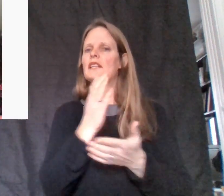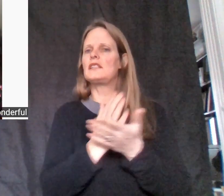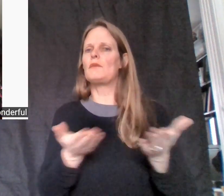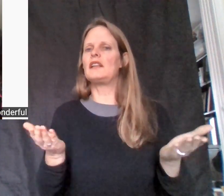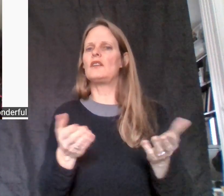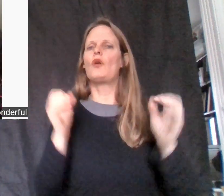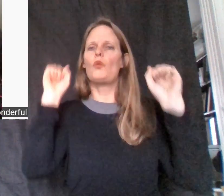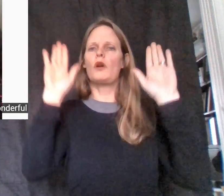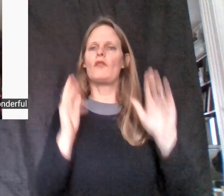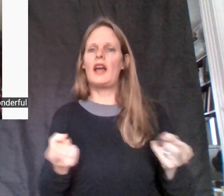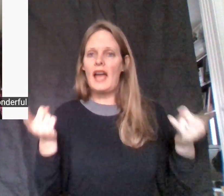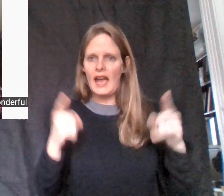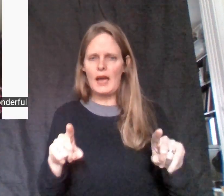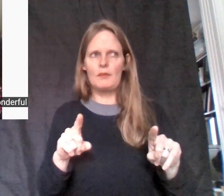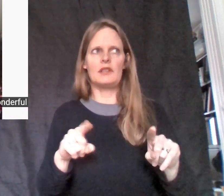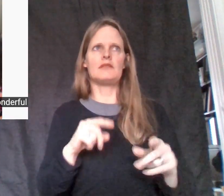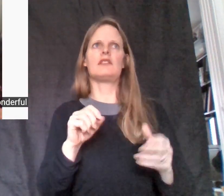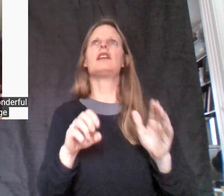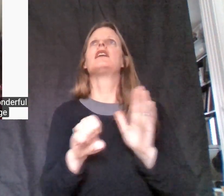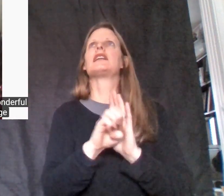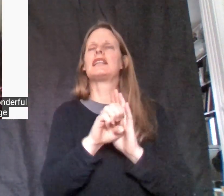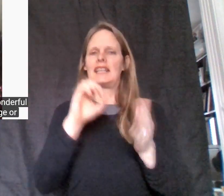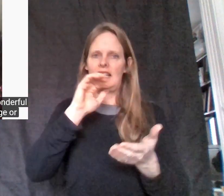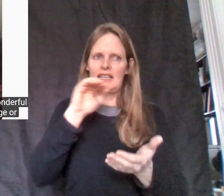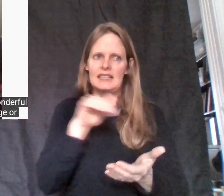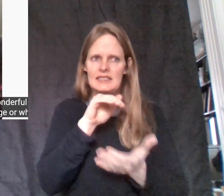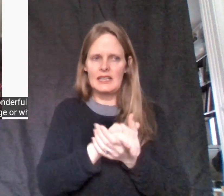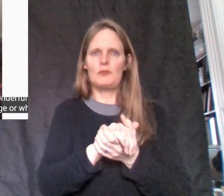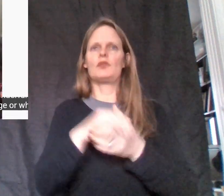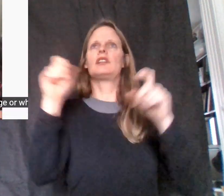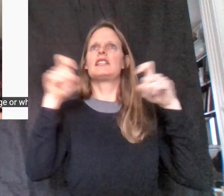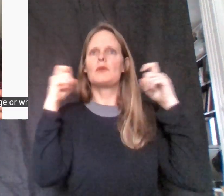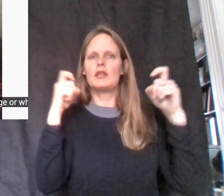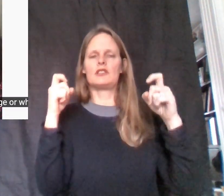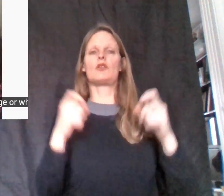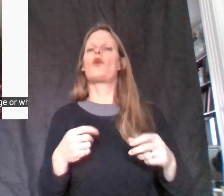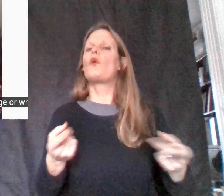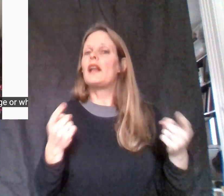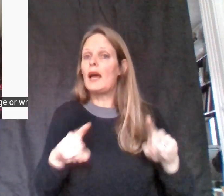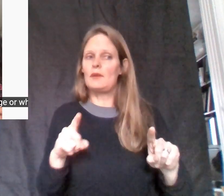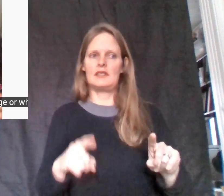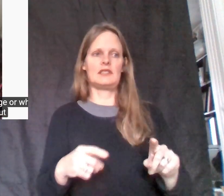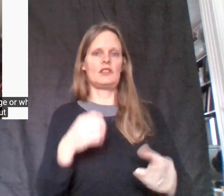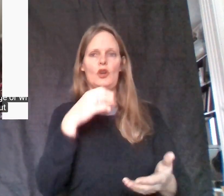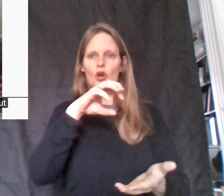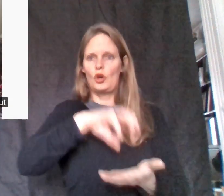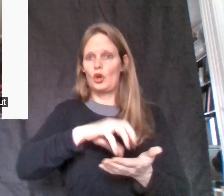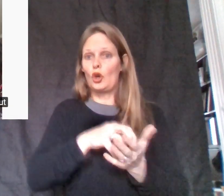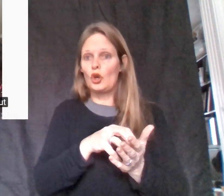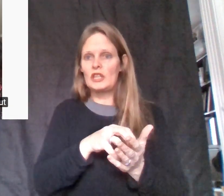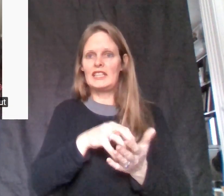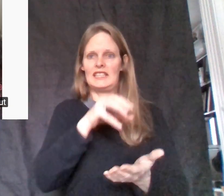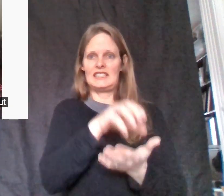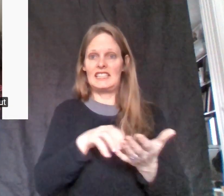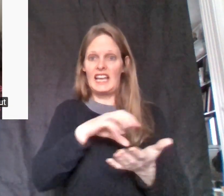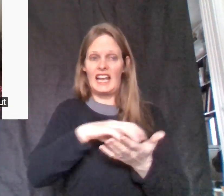wonderful happens, when there's a marriage or when there's a celebration, you give out cookies. You make cakes.